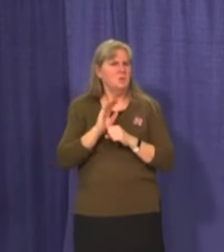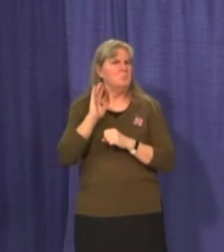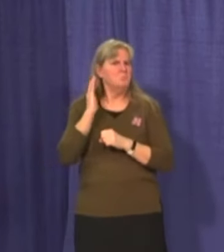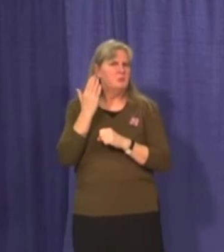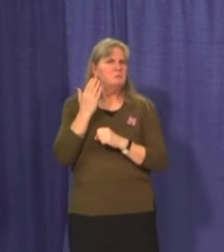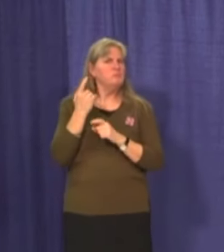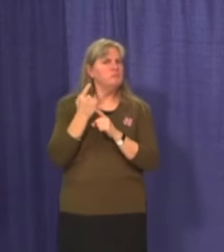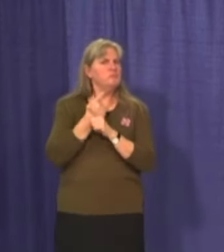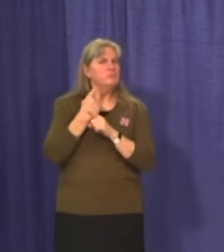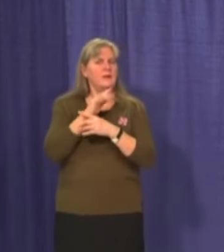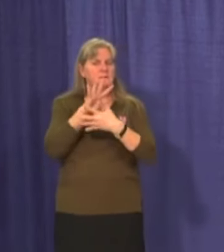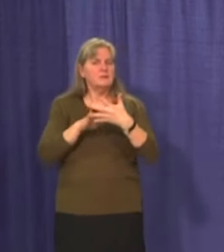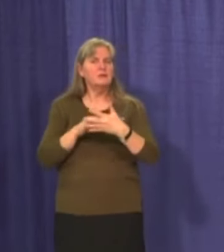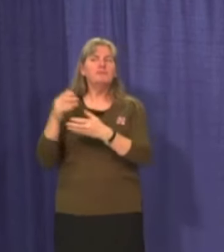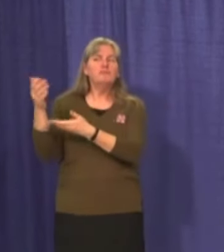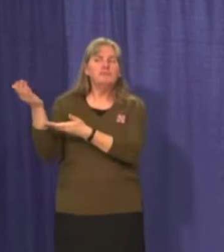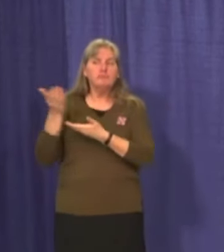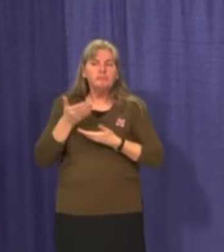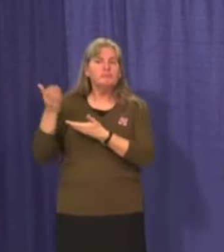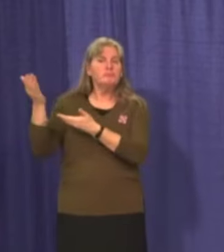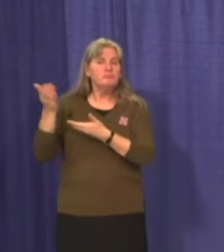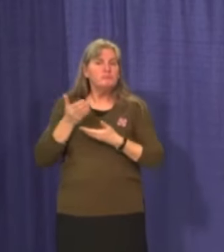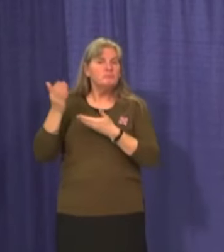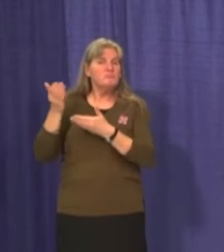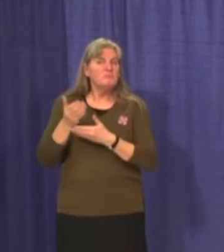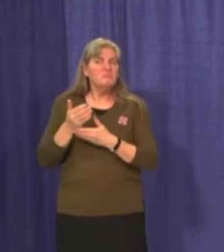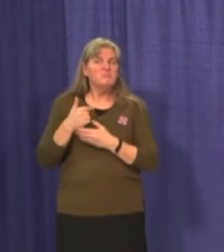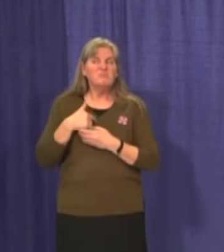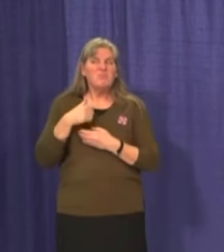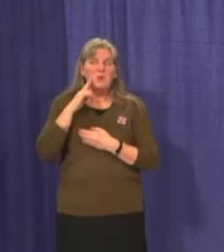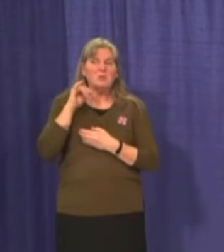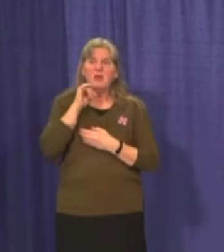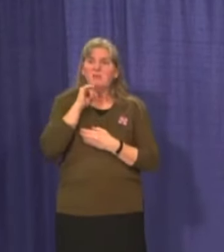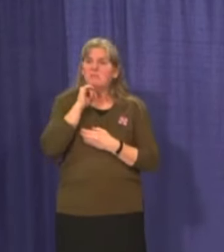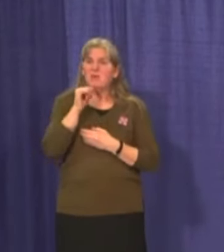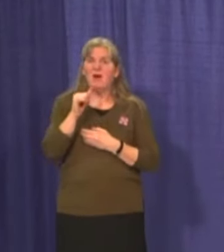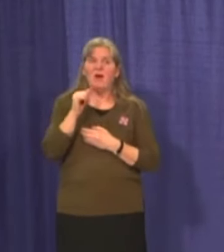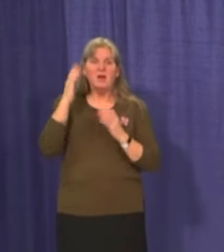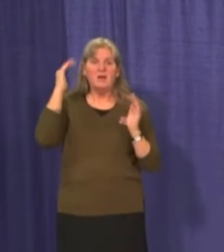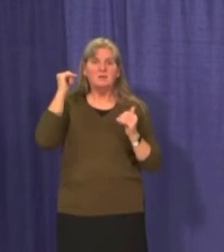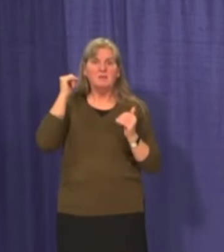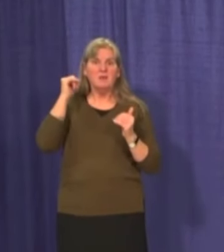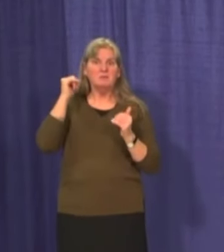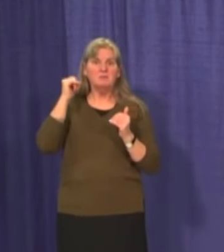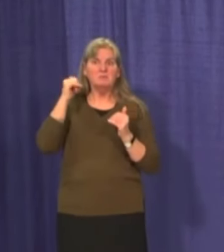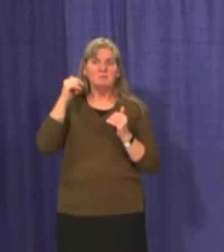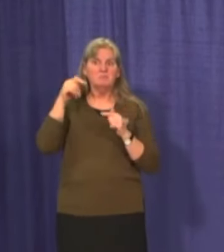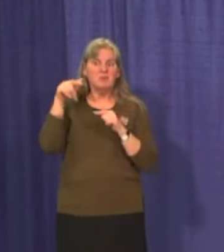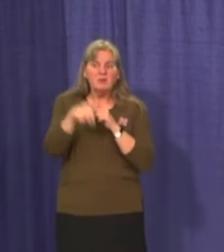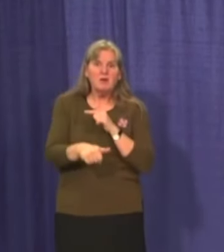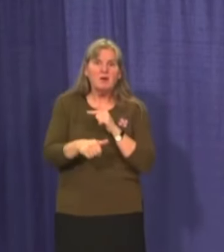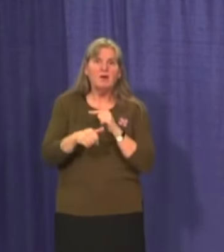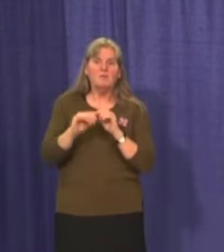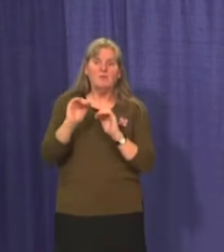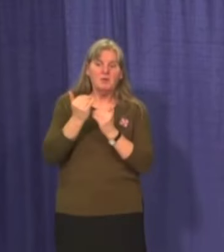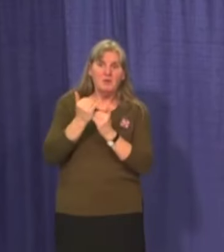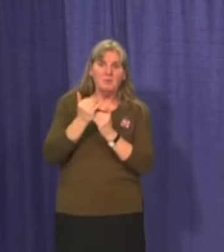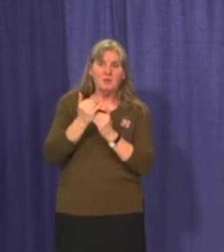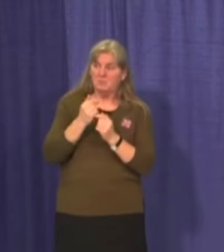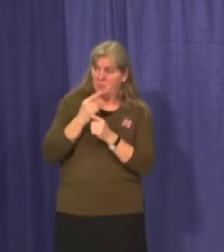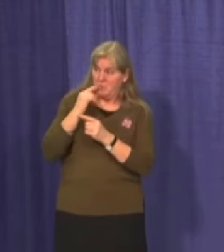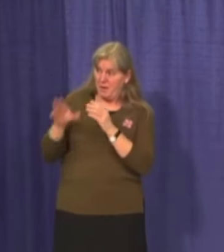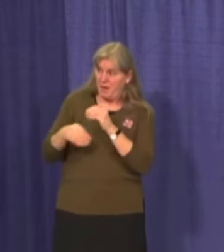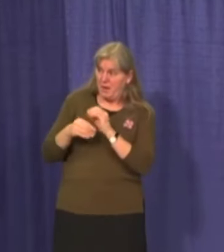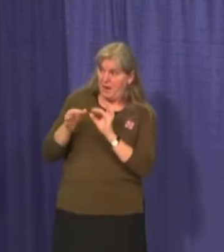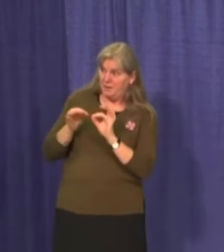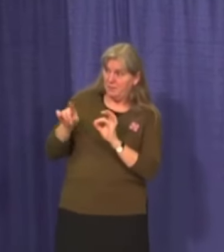um, that schedule, and we have no indication to expect at this point, any supply disruptions. Minister Stryker, did you have anything